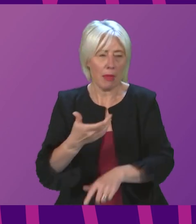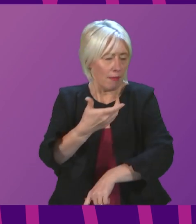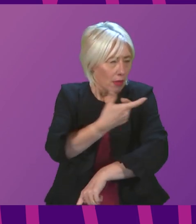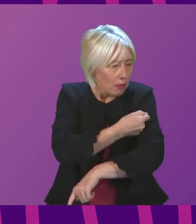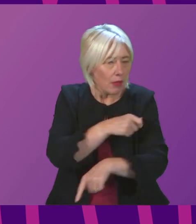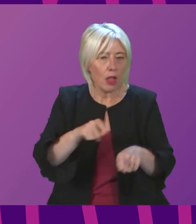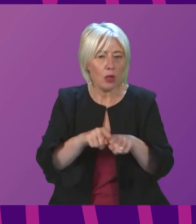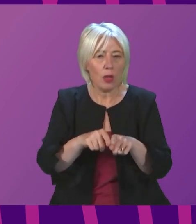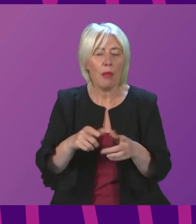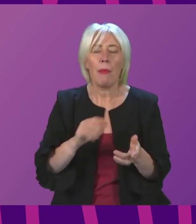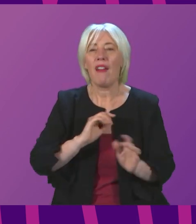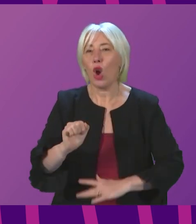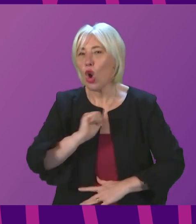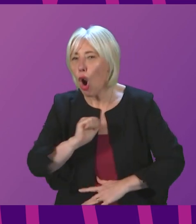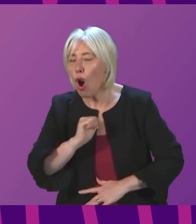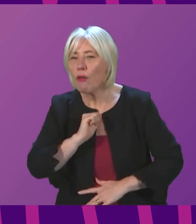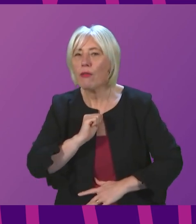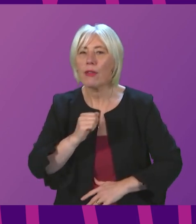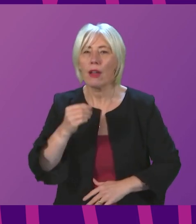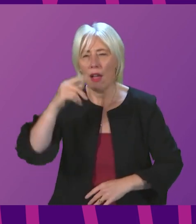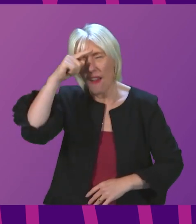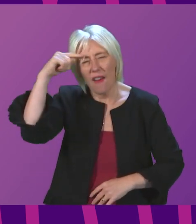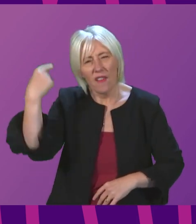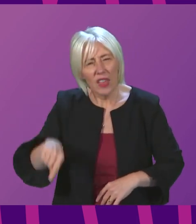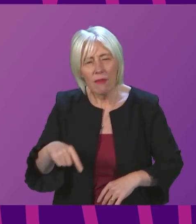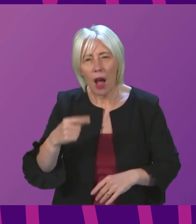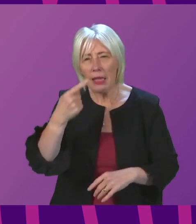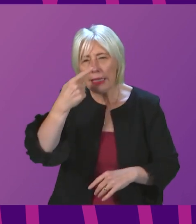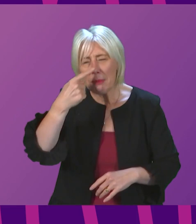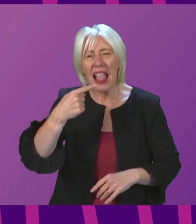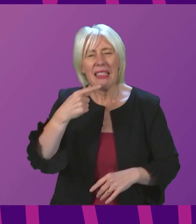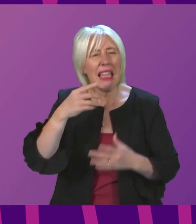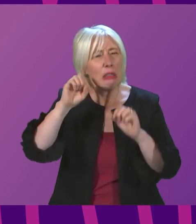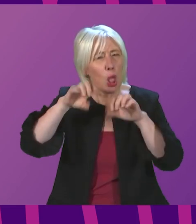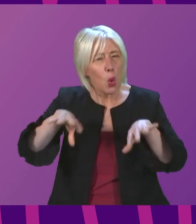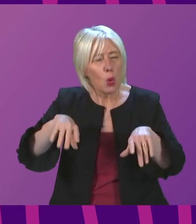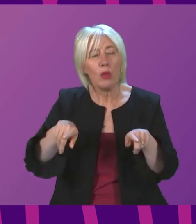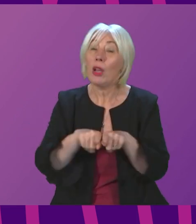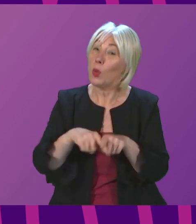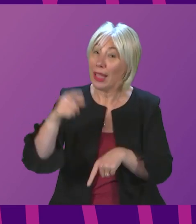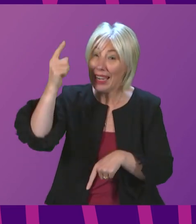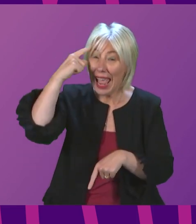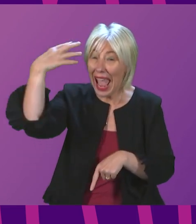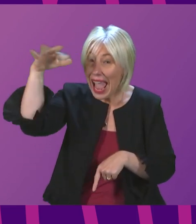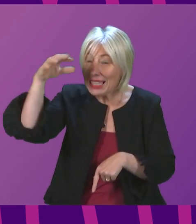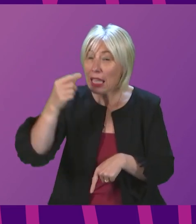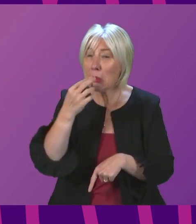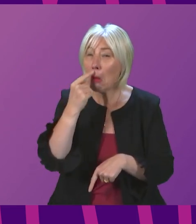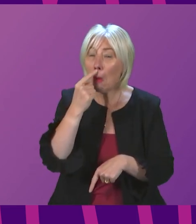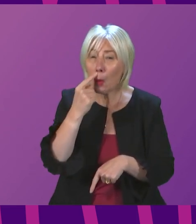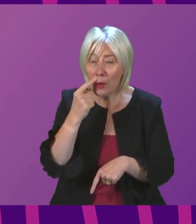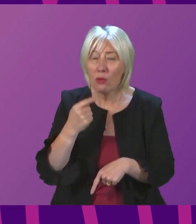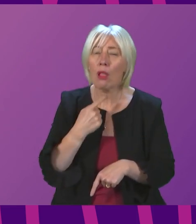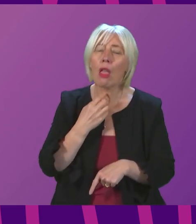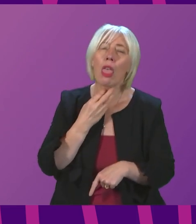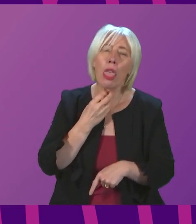of cough, fever and loss of taste or smell, Omicron also gives people headaches, runny noses, scratchy throats,